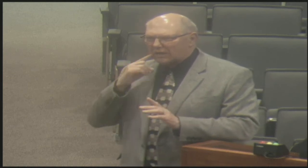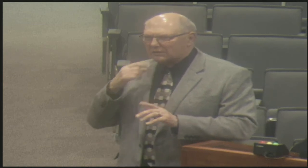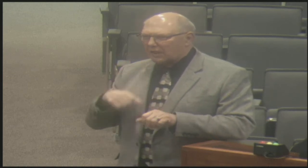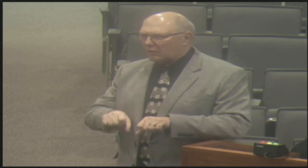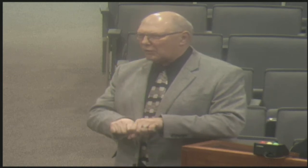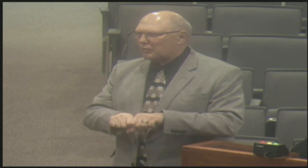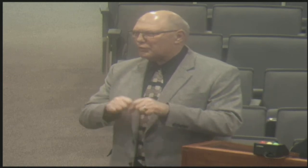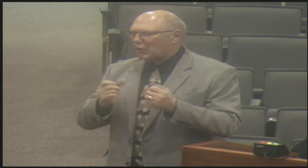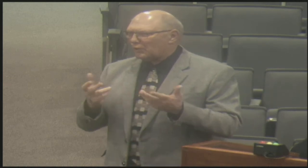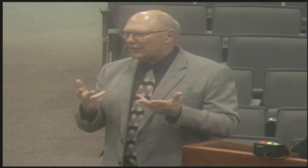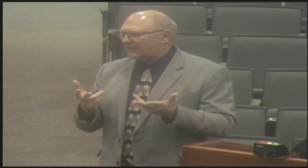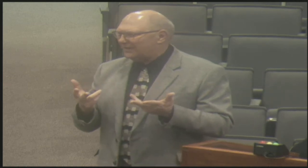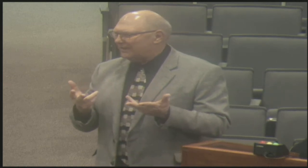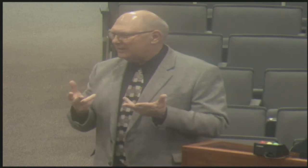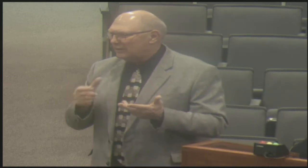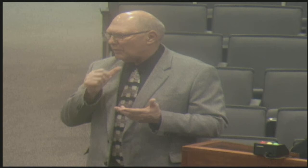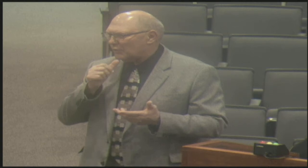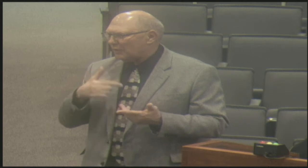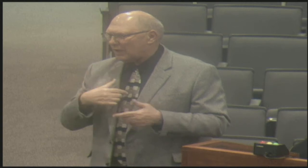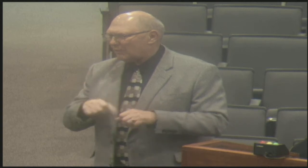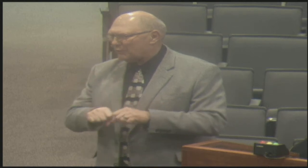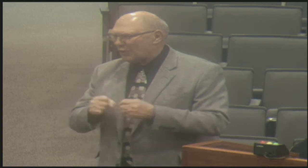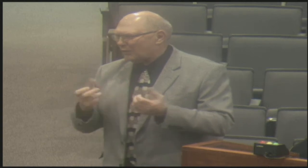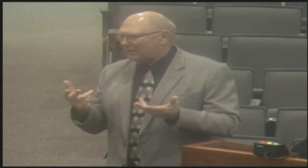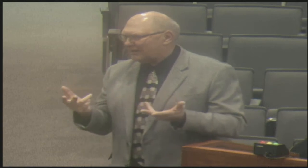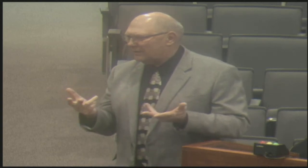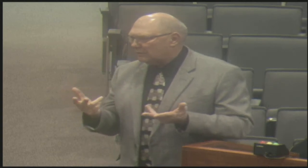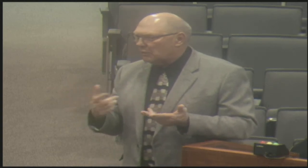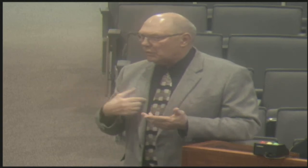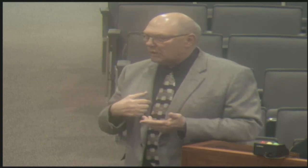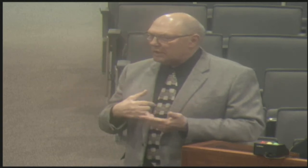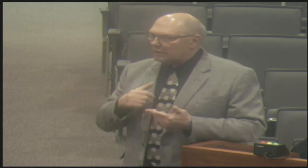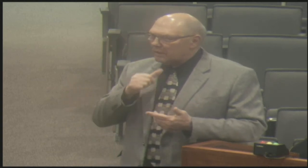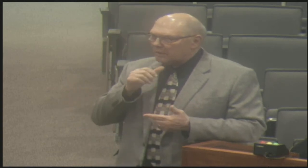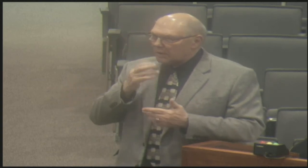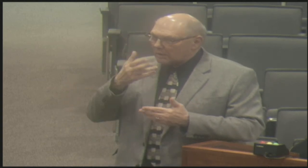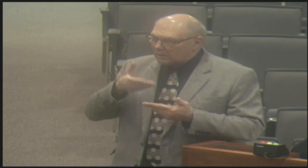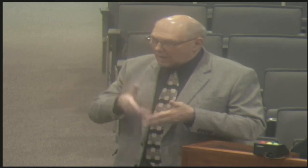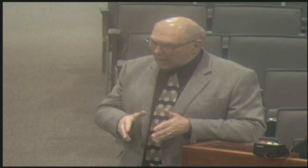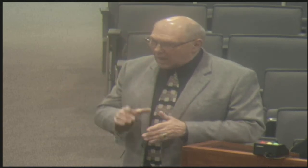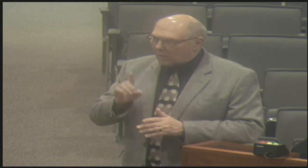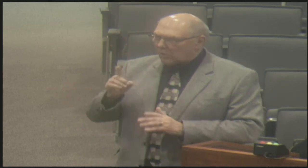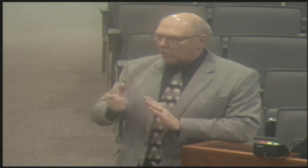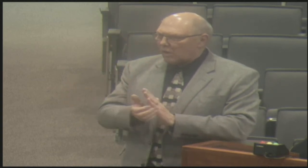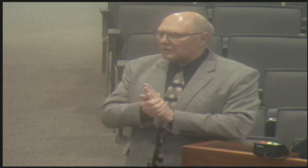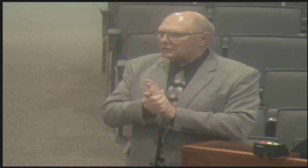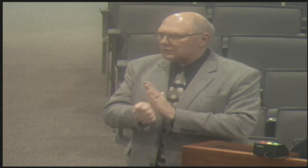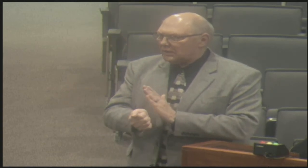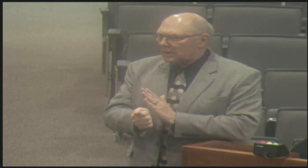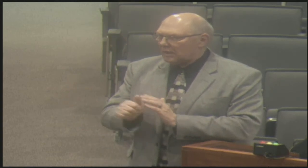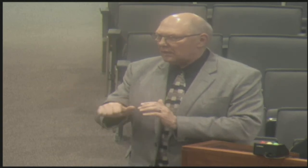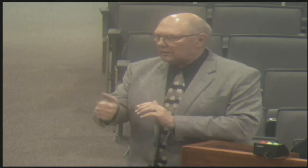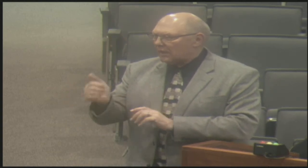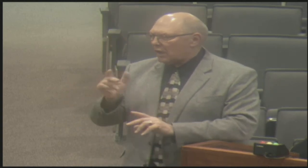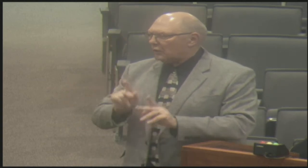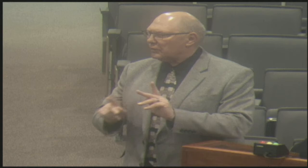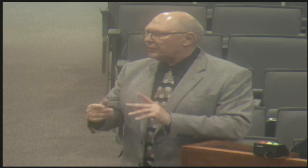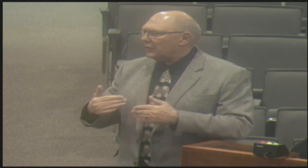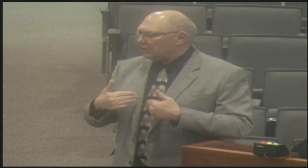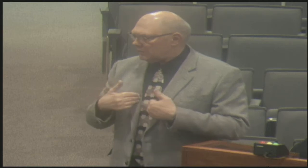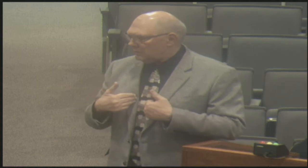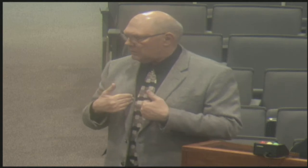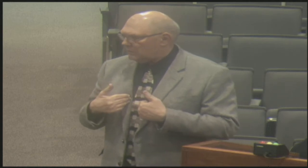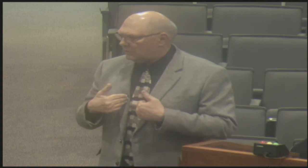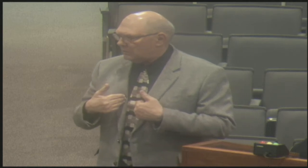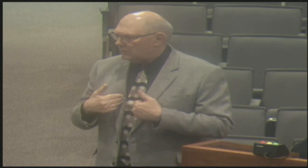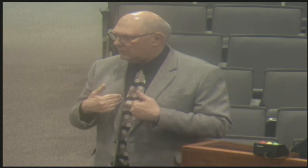which has a negative connotation to it. And it implies that something is broken and certainly we are not a broken person. We have